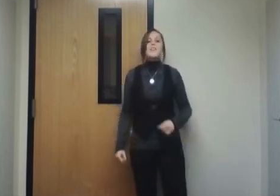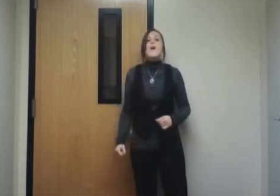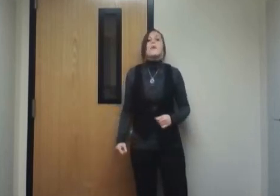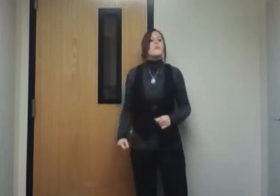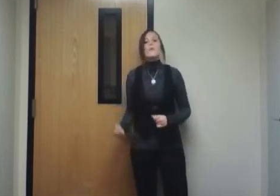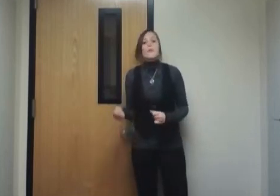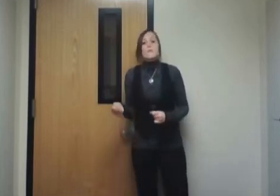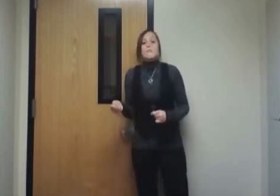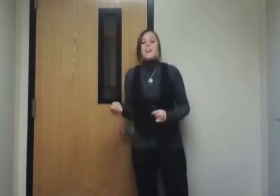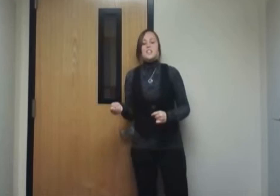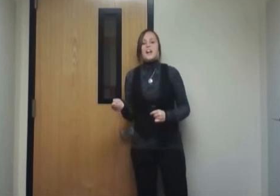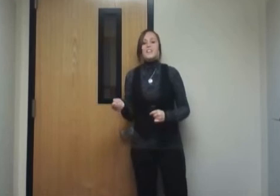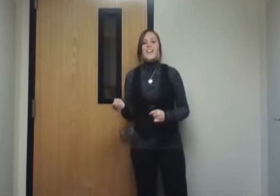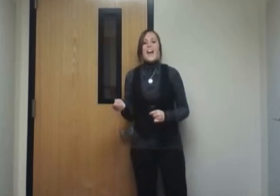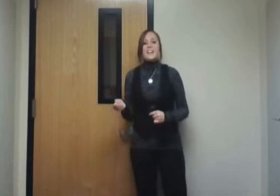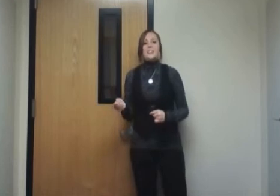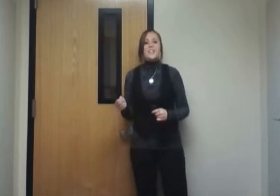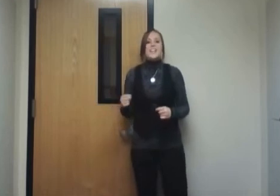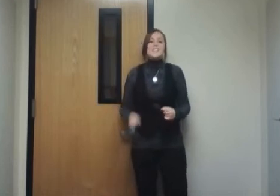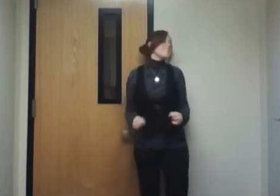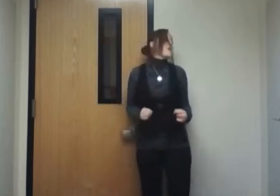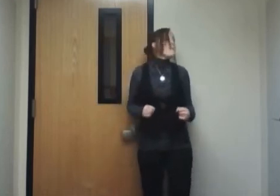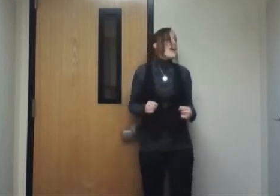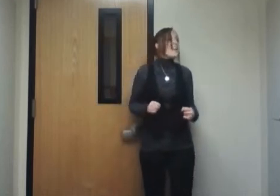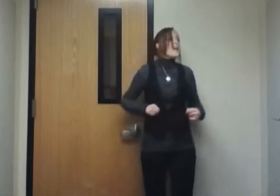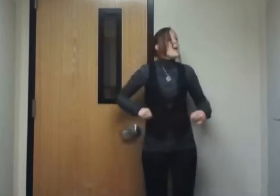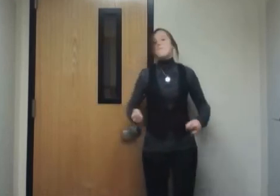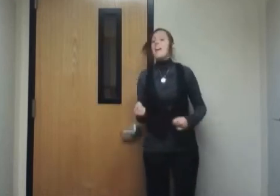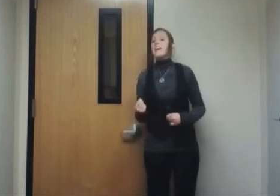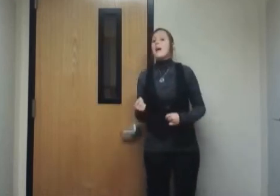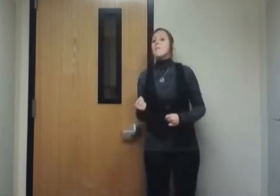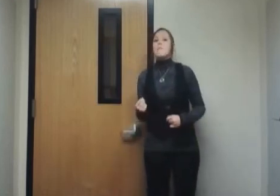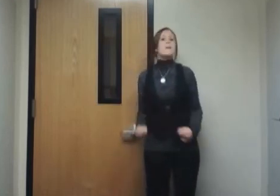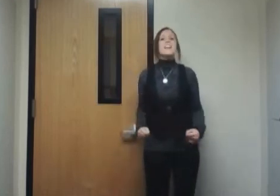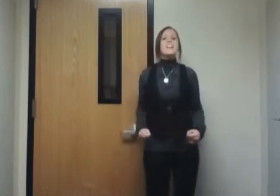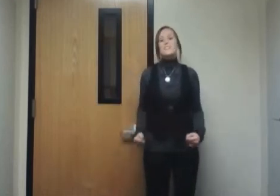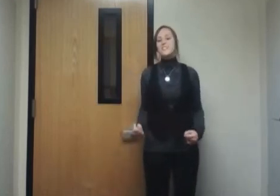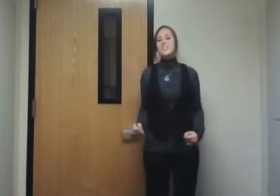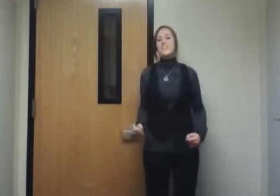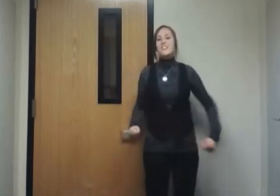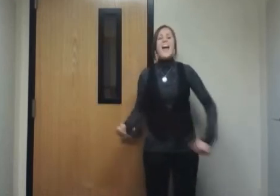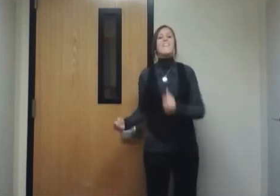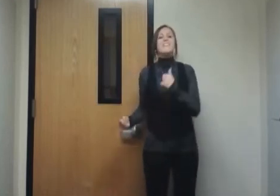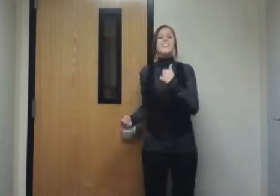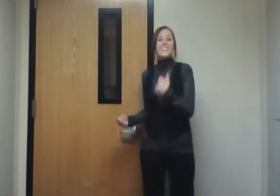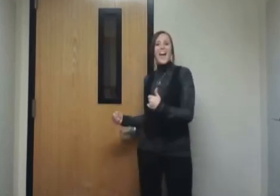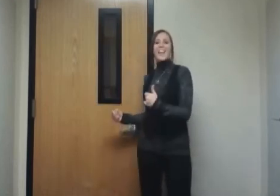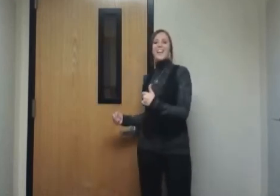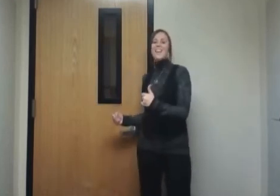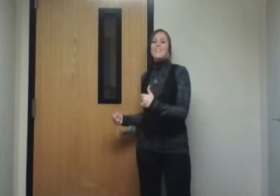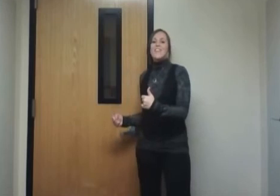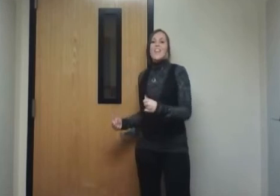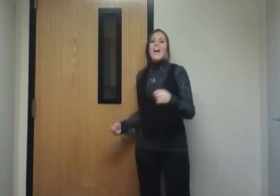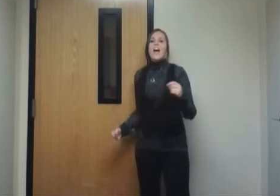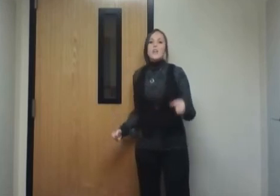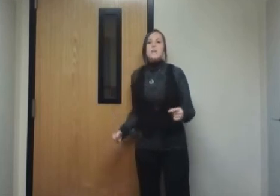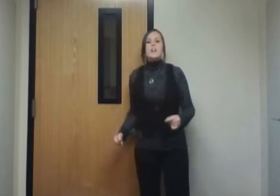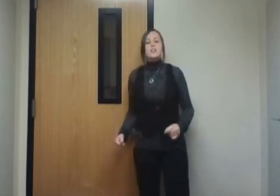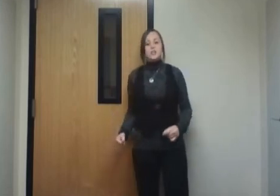know you grew up with that childhood adage, see a penny, pick it up, put it in your shoe, and you'll have good luck. I am here to